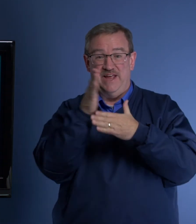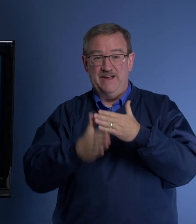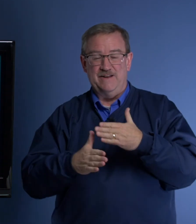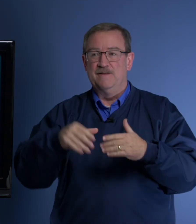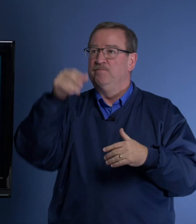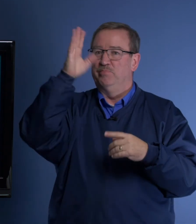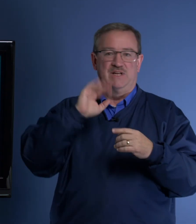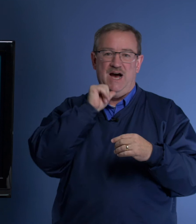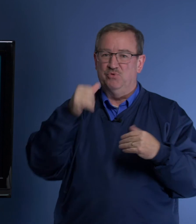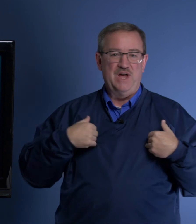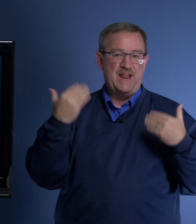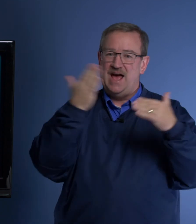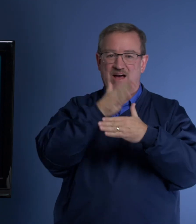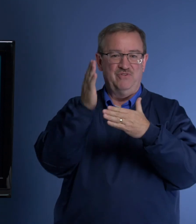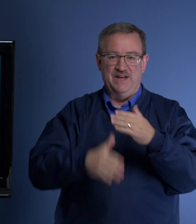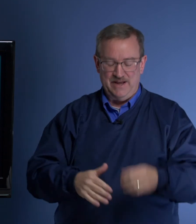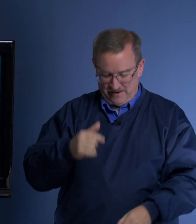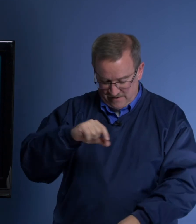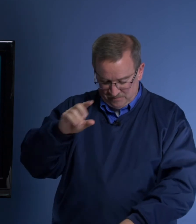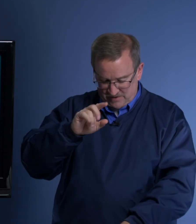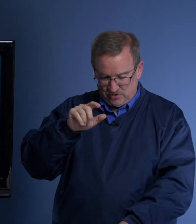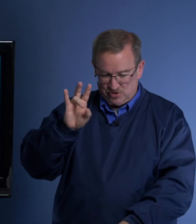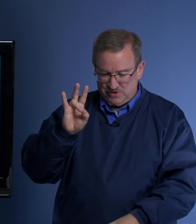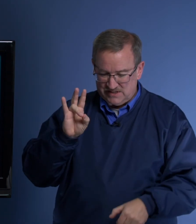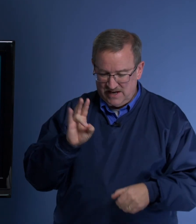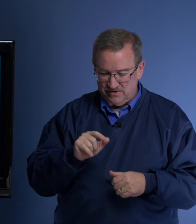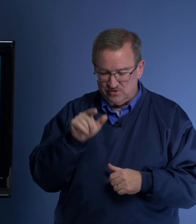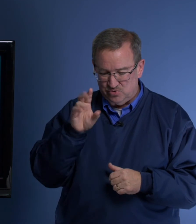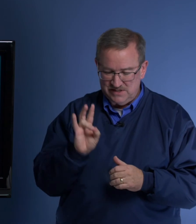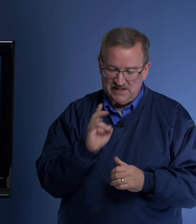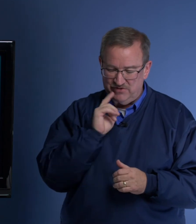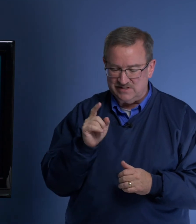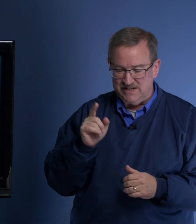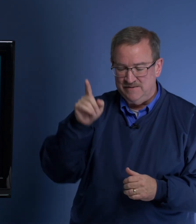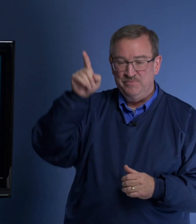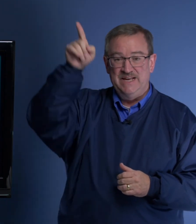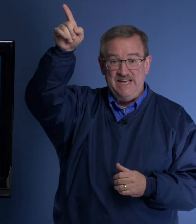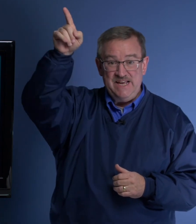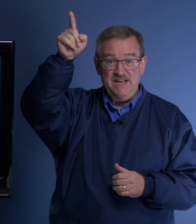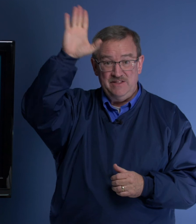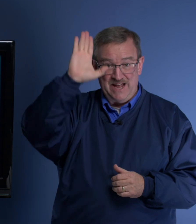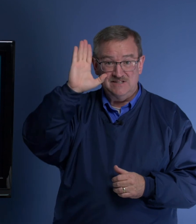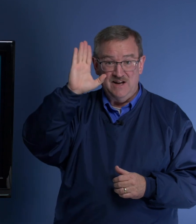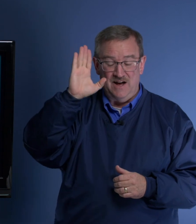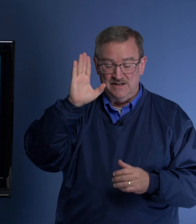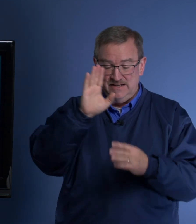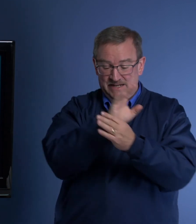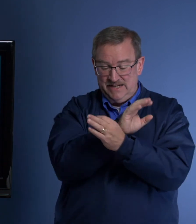end, but God will not have an end. And verse 27, 27, he said, he, that is God, he